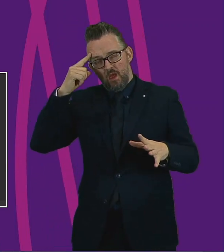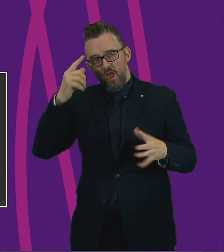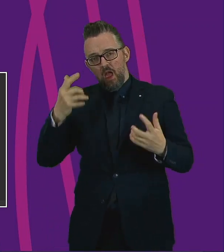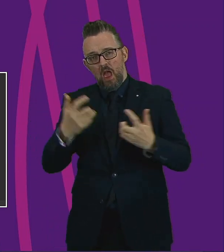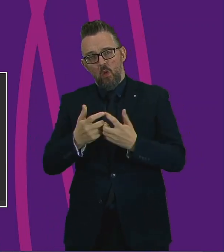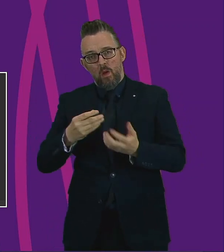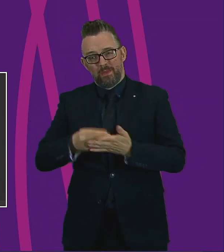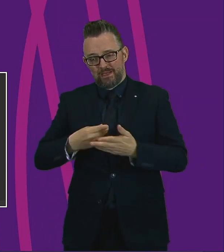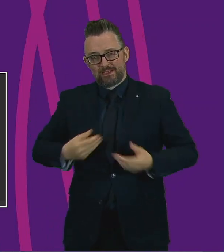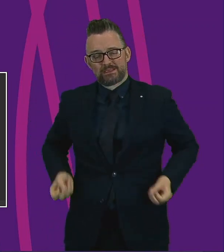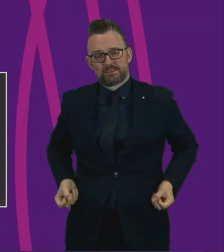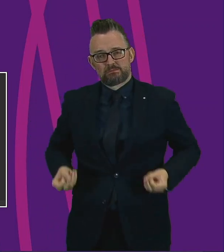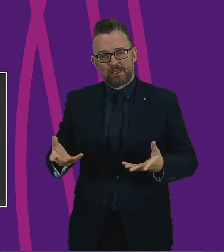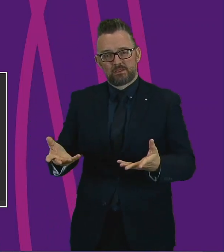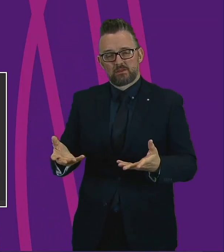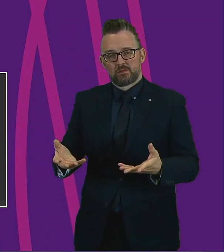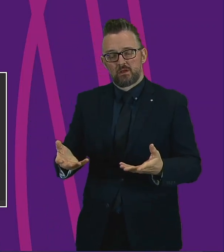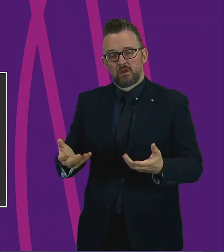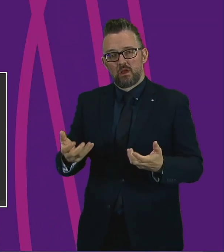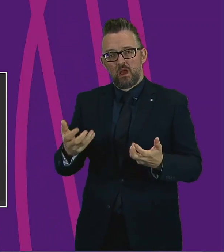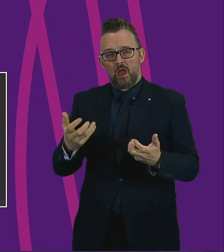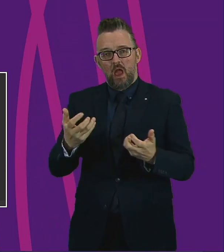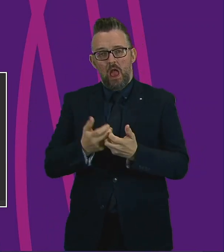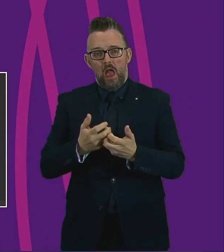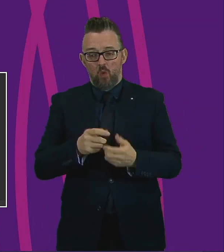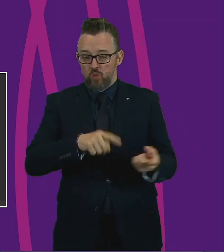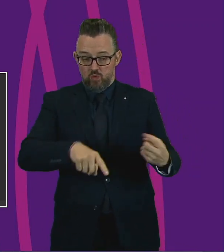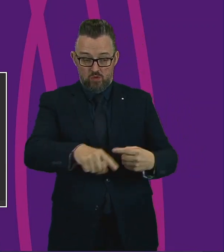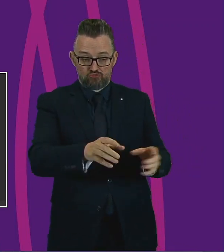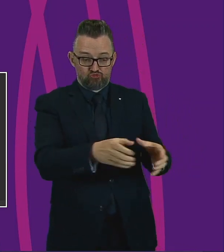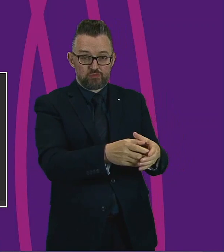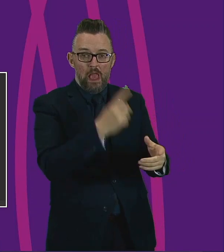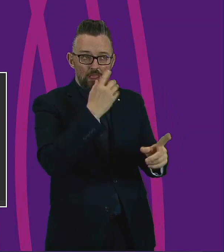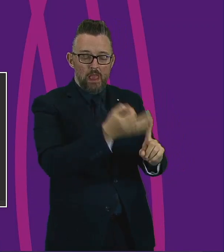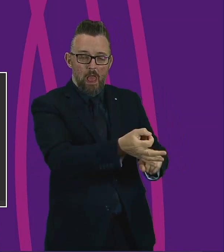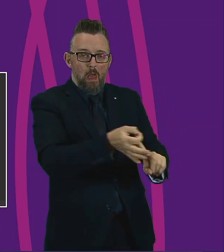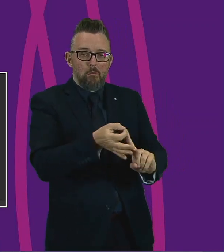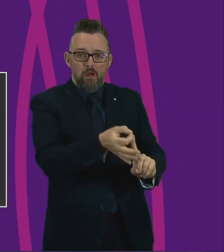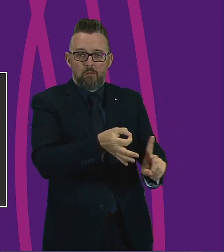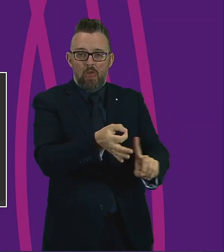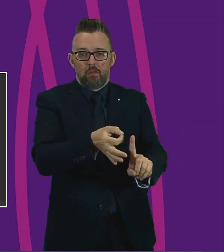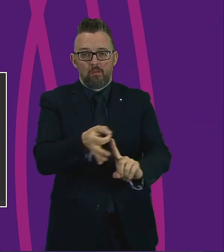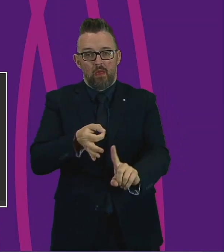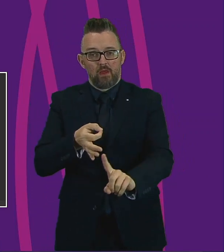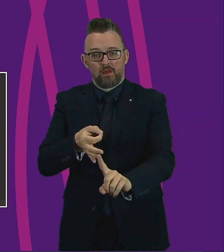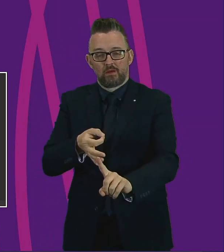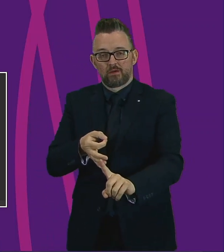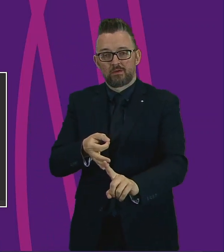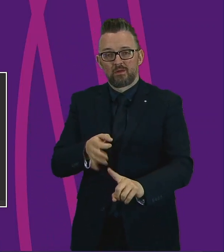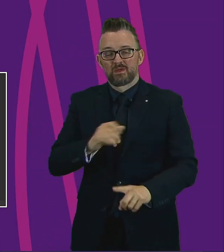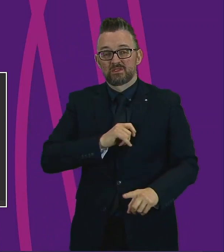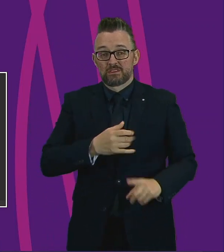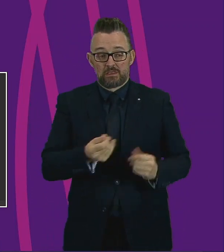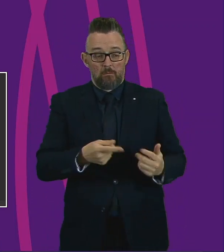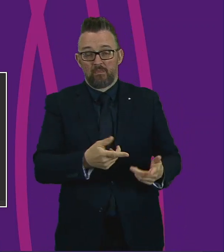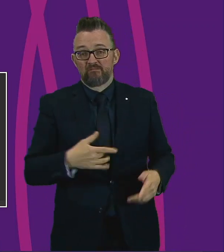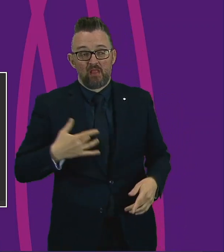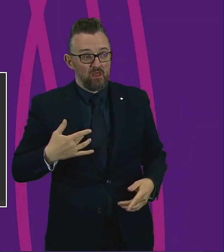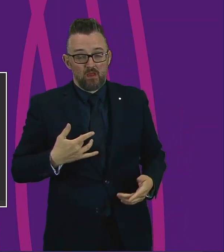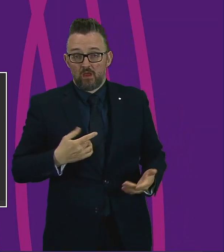spend the money and how people apply that money. Do they have too many forms to fill out?